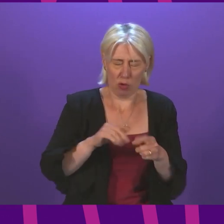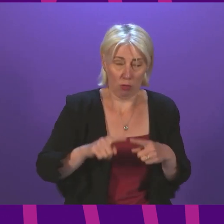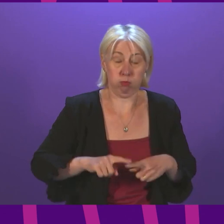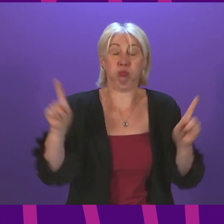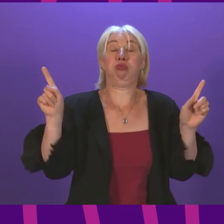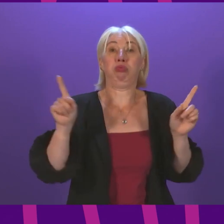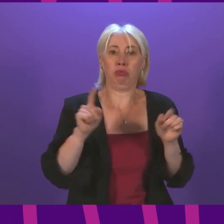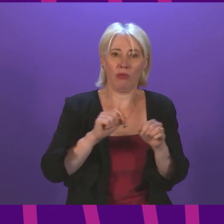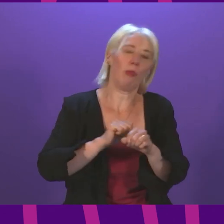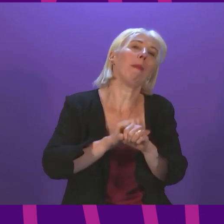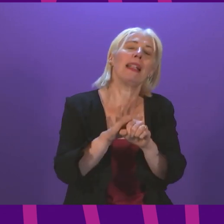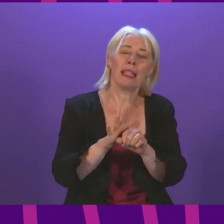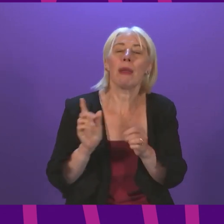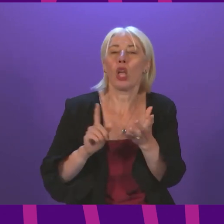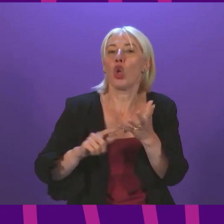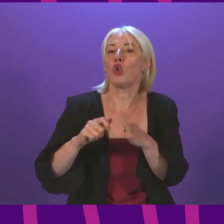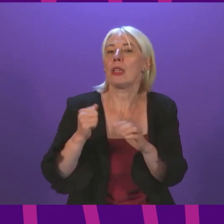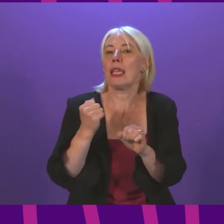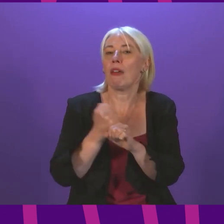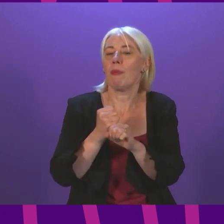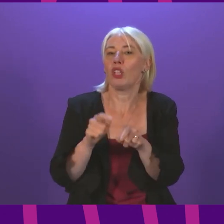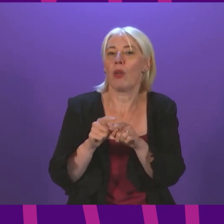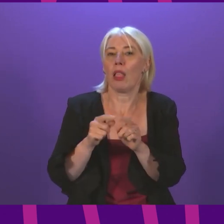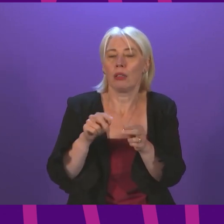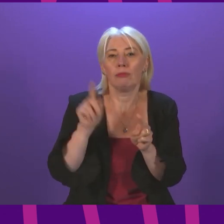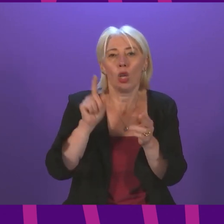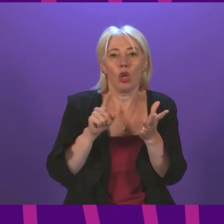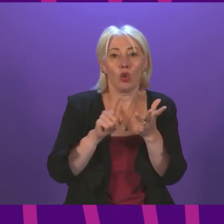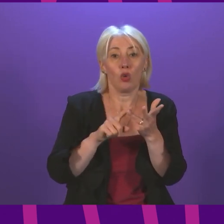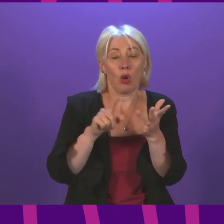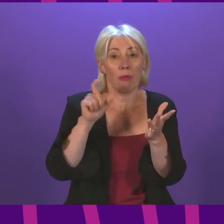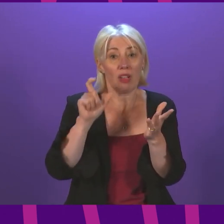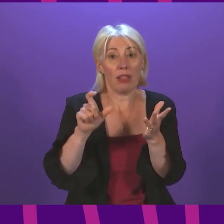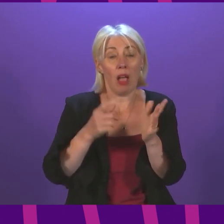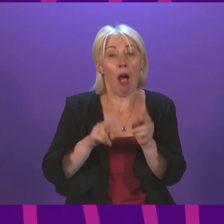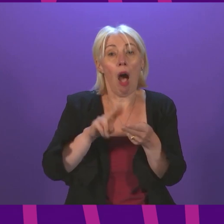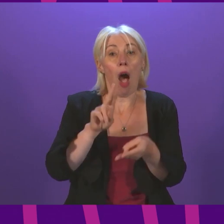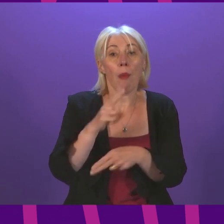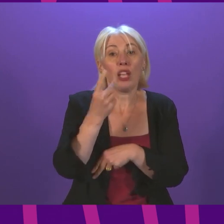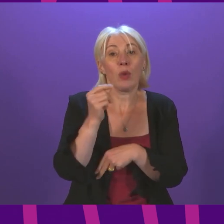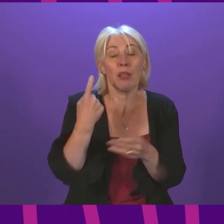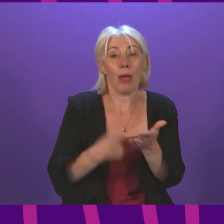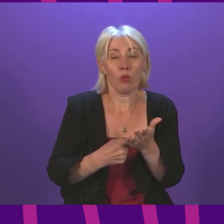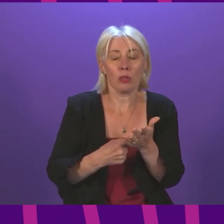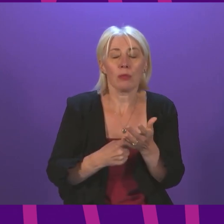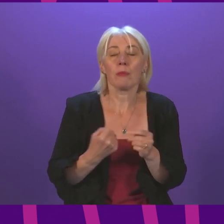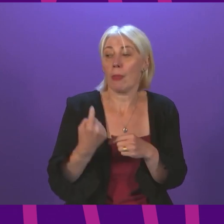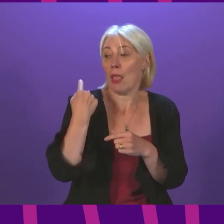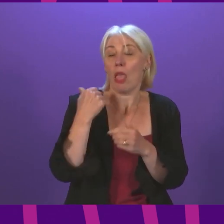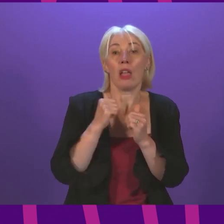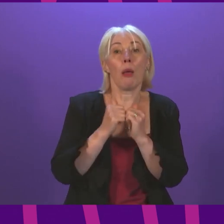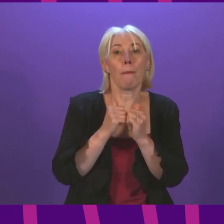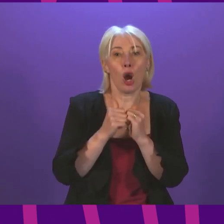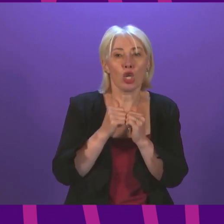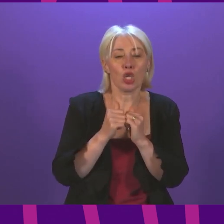the pandemic, the UK Government increased the standard universal credit allowance by £20 per week. And in March of this year, the UK Government